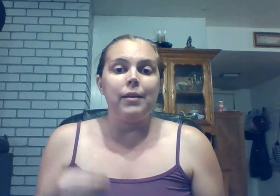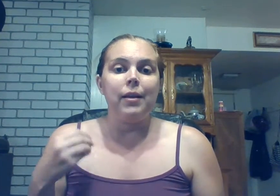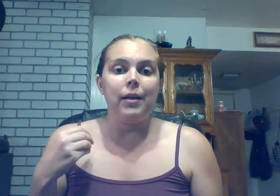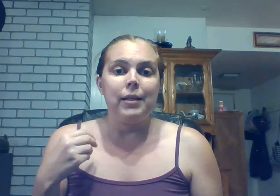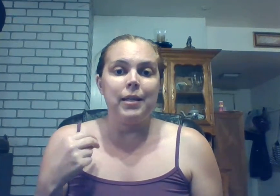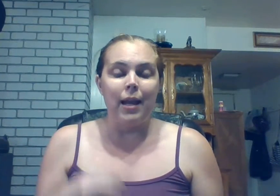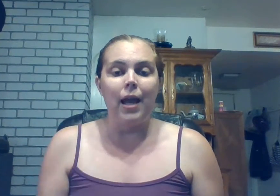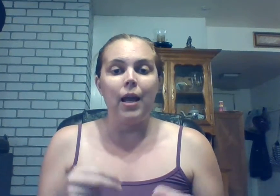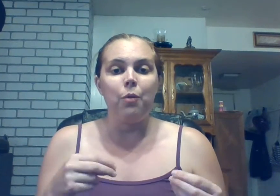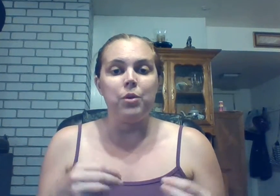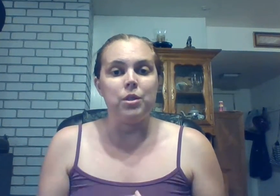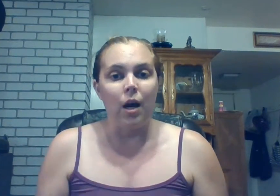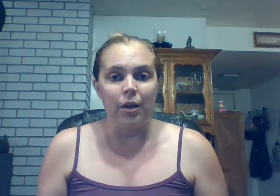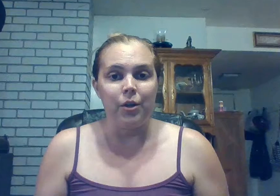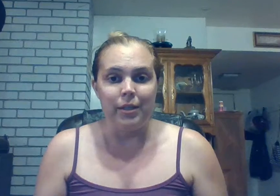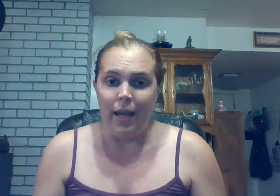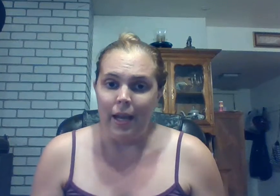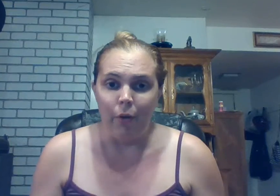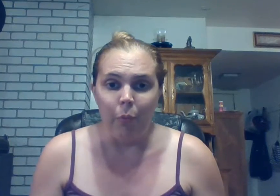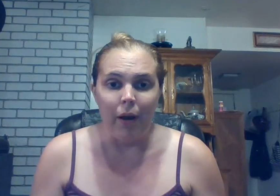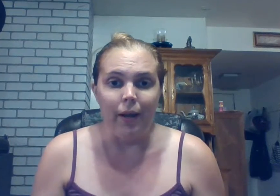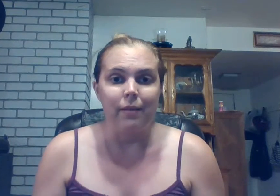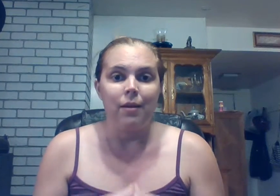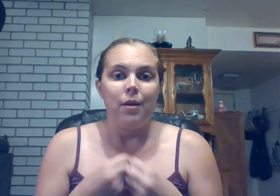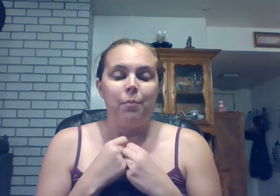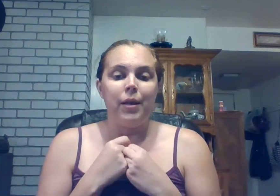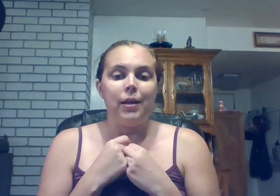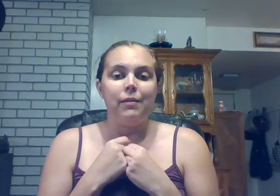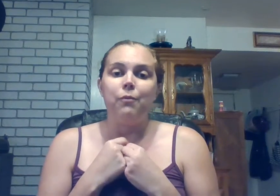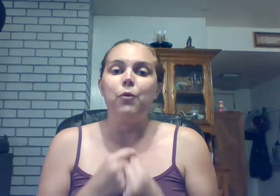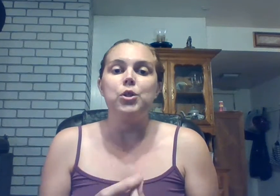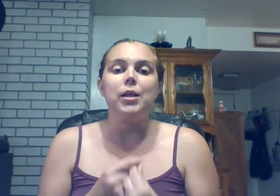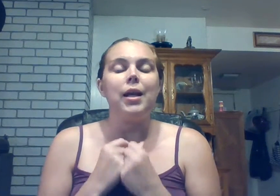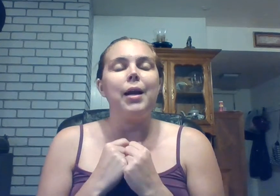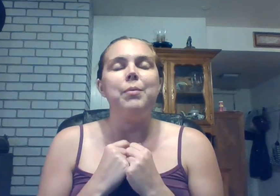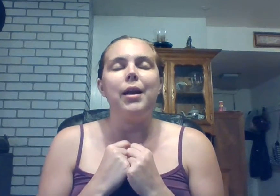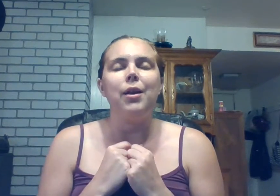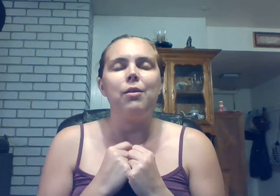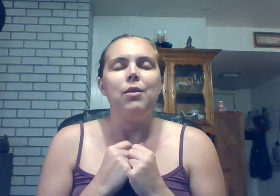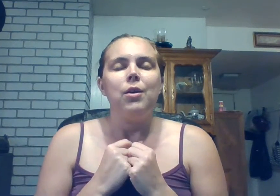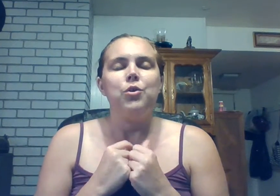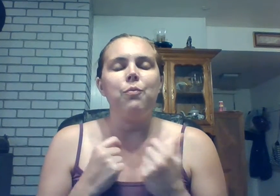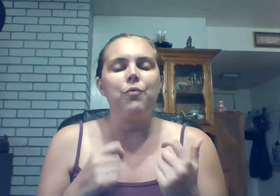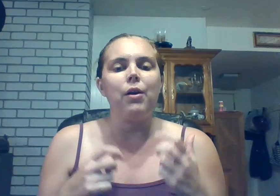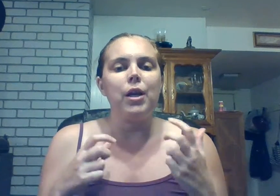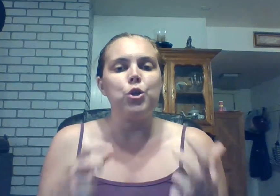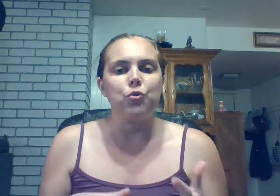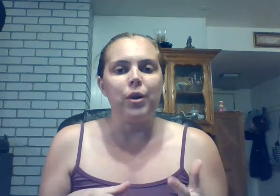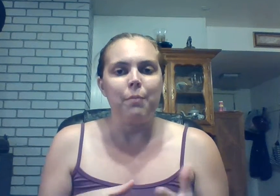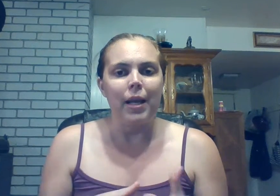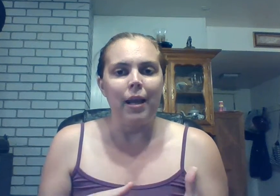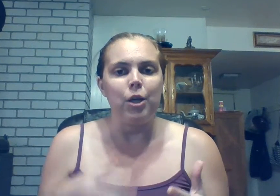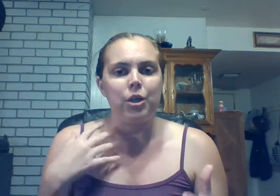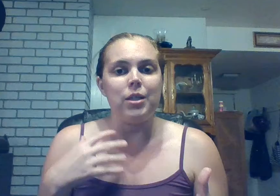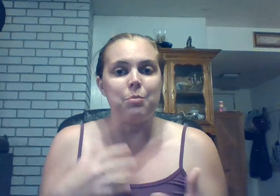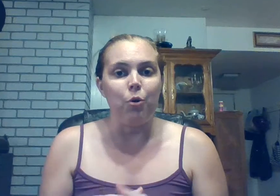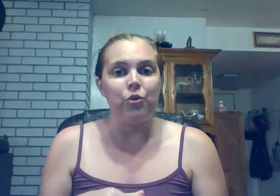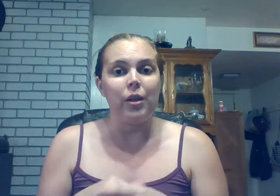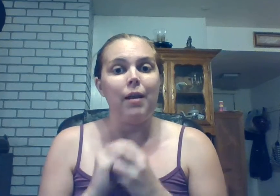but today was not a good day health-wise because unfortunately i'm taking some very extreme medications mostly